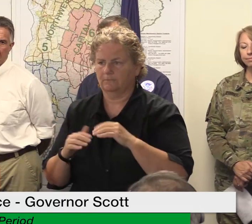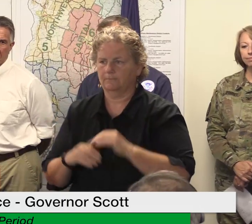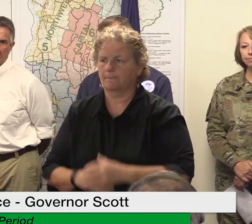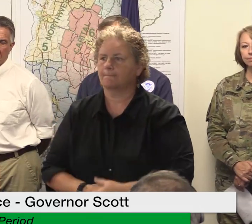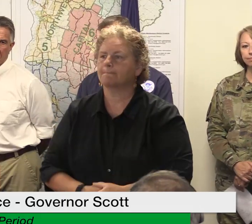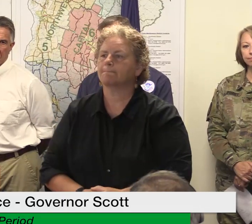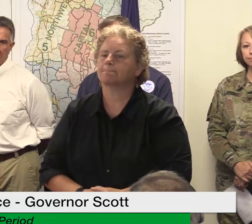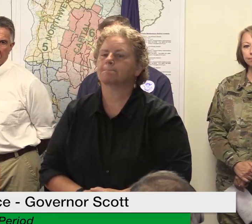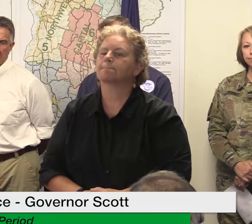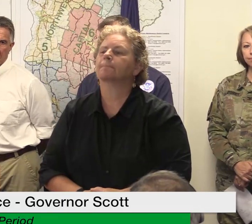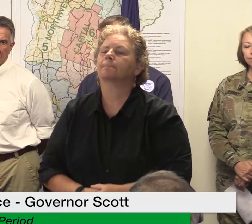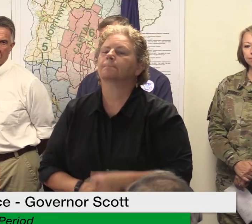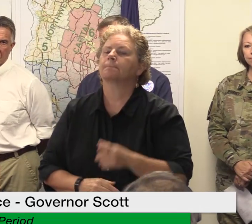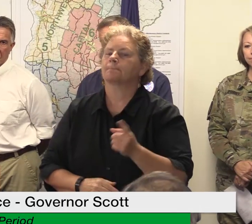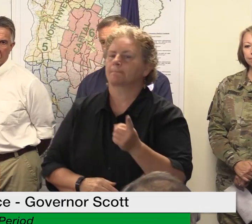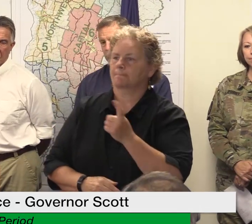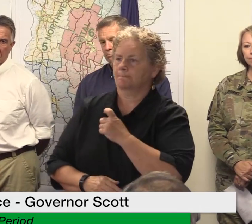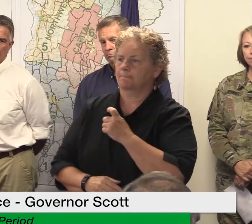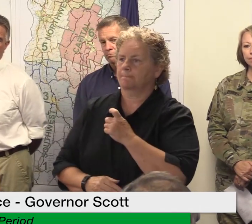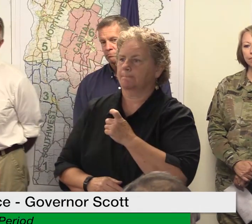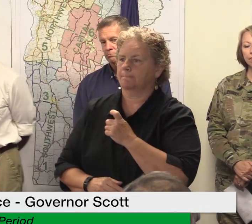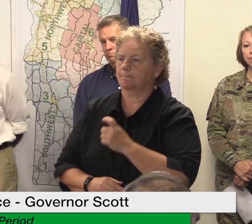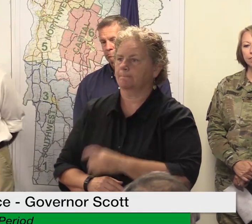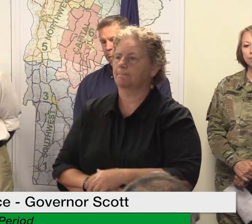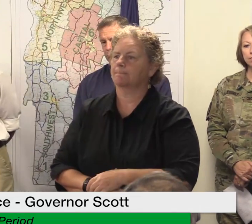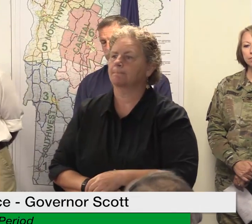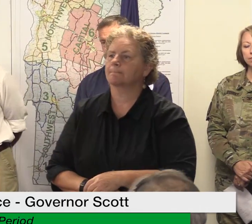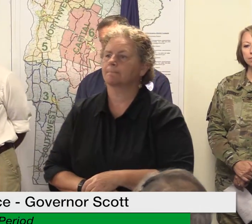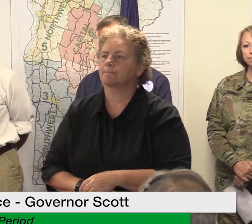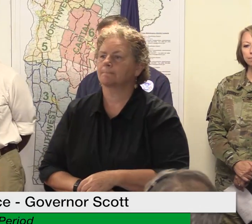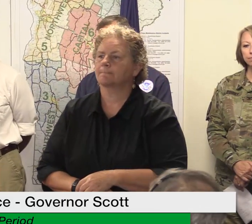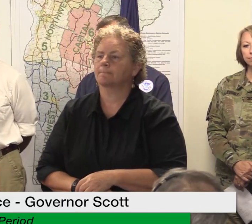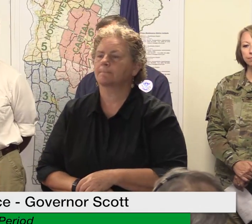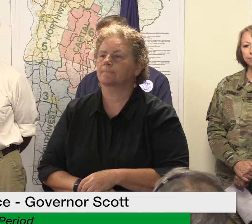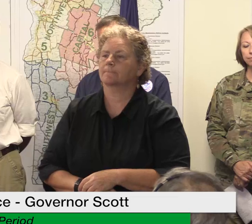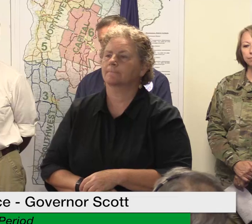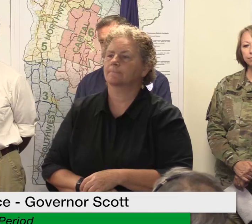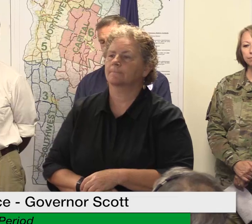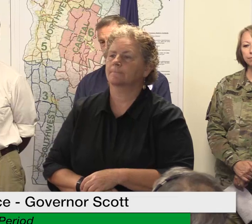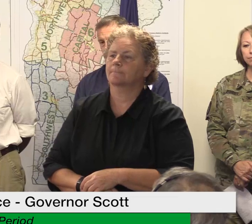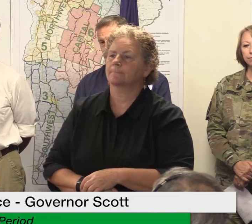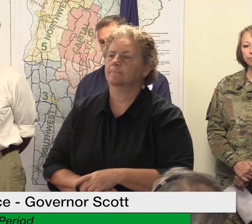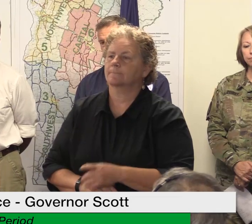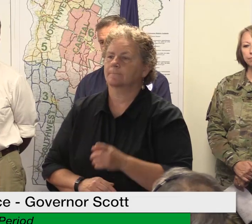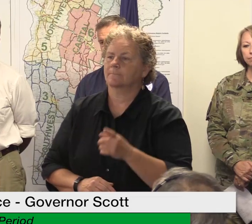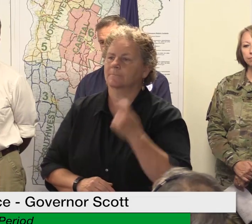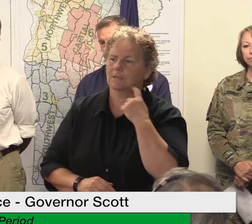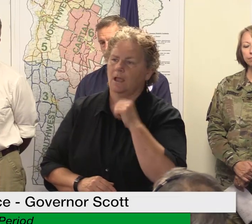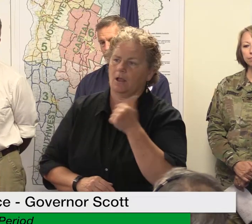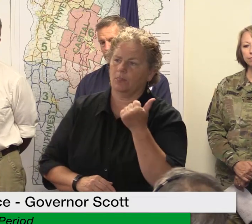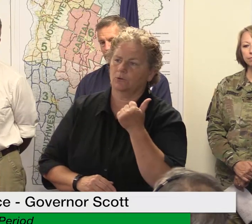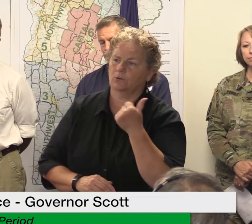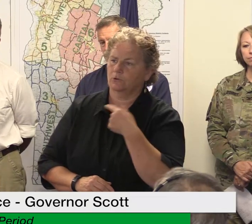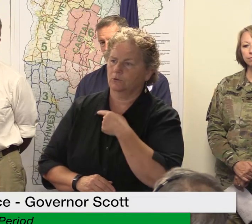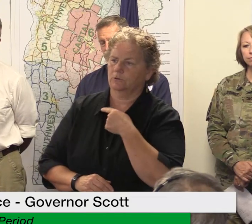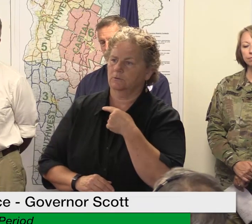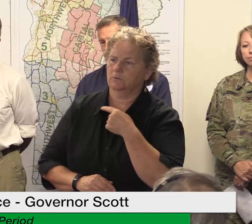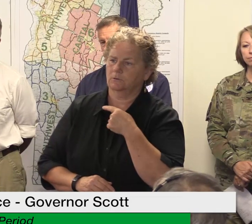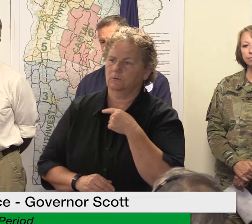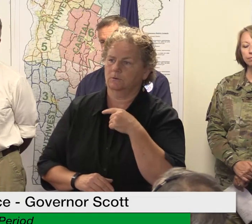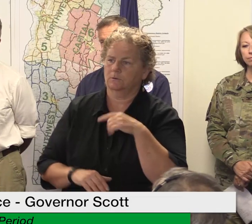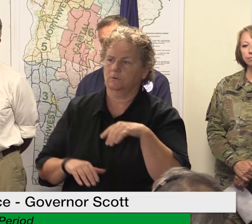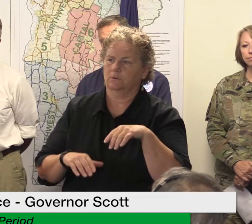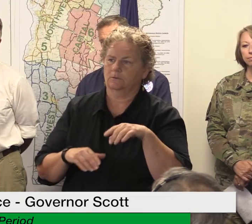conference this morning that i actually wasn't there but my colleague told me um was a topic of conversation is that business owners um even